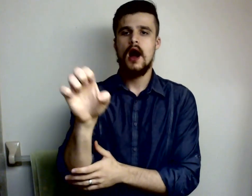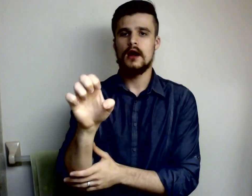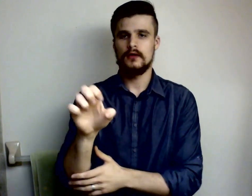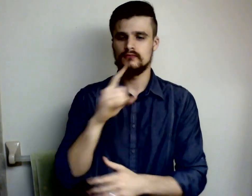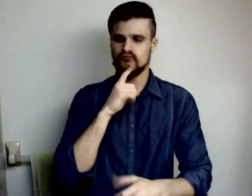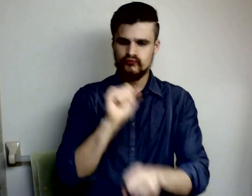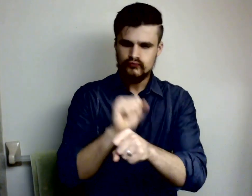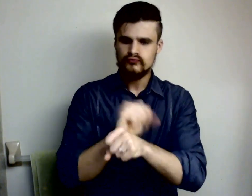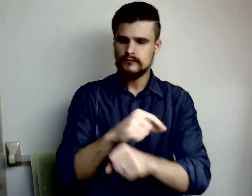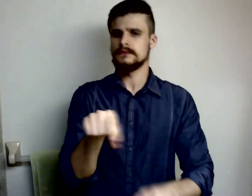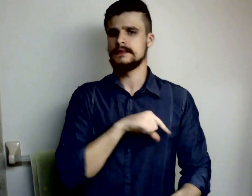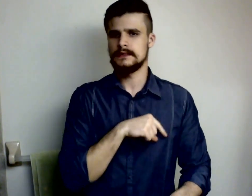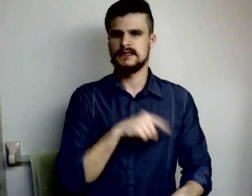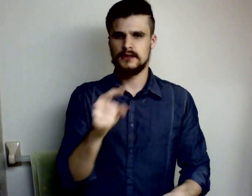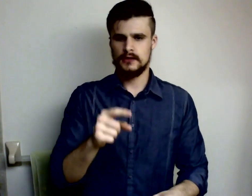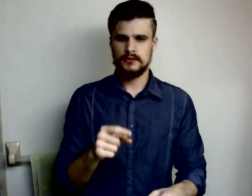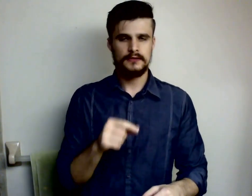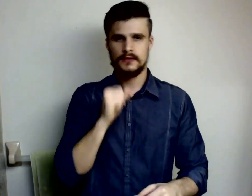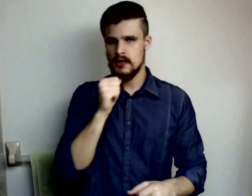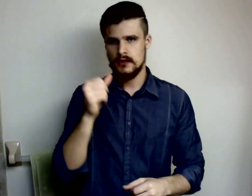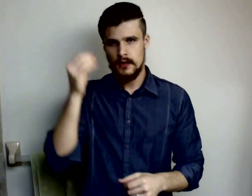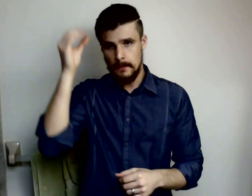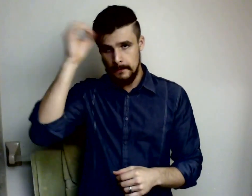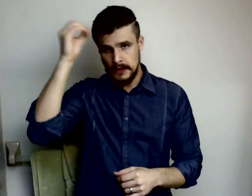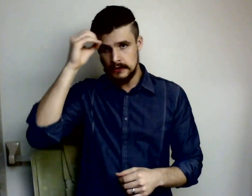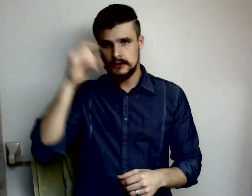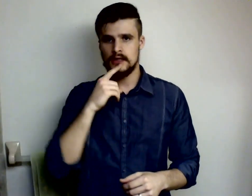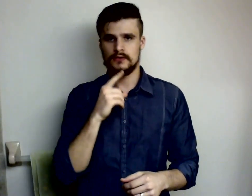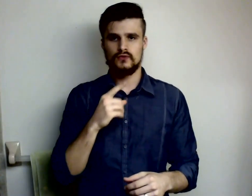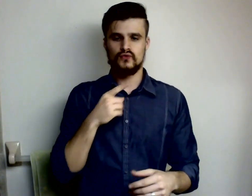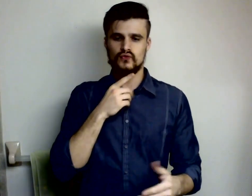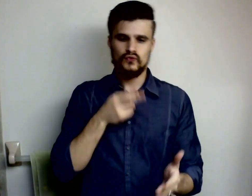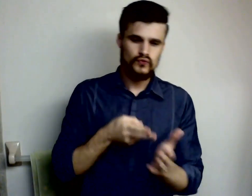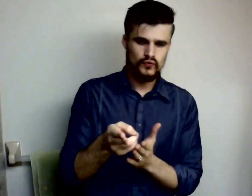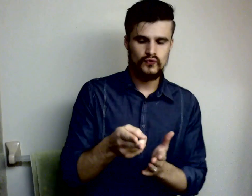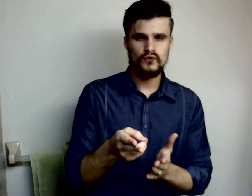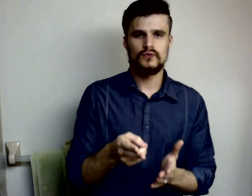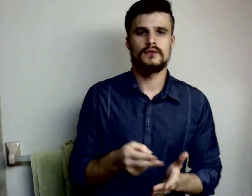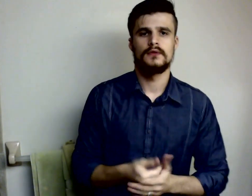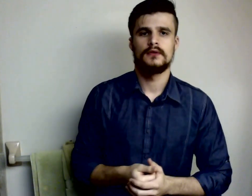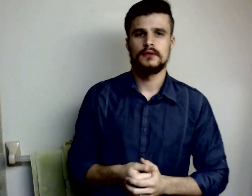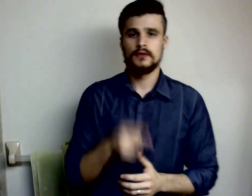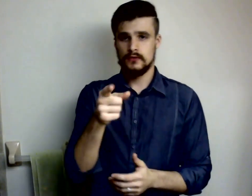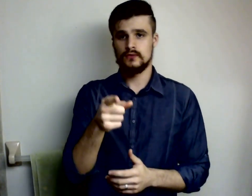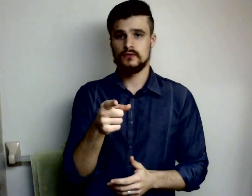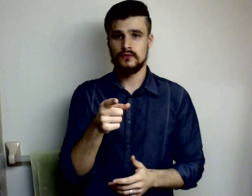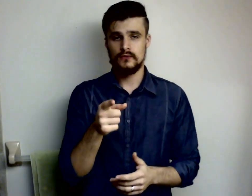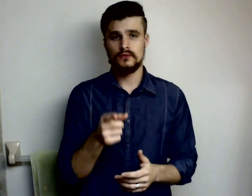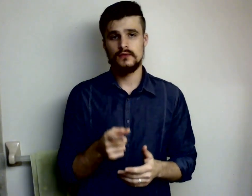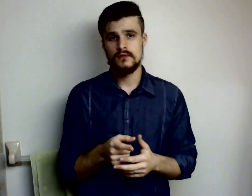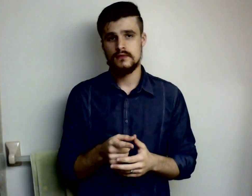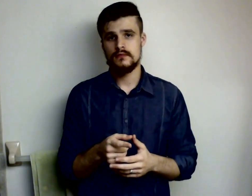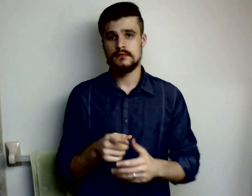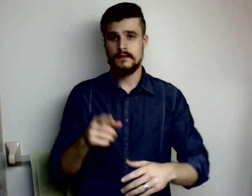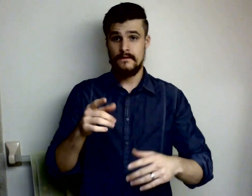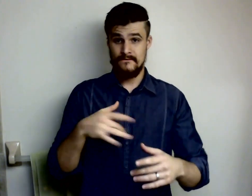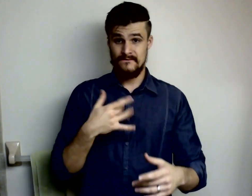declaration of what you are you cannot feel guilt